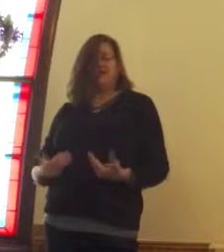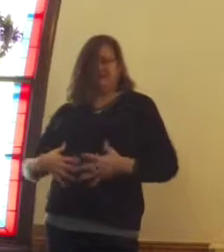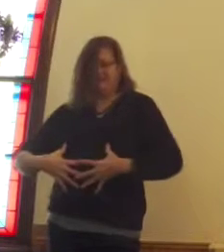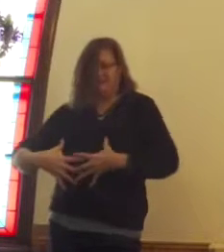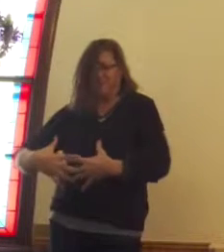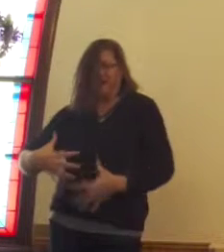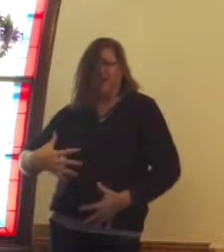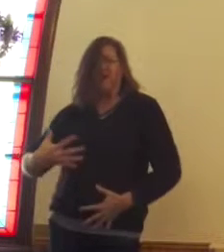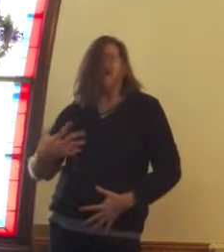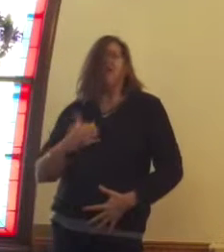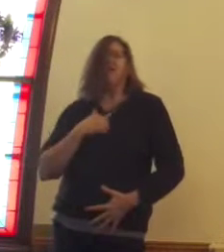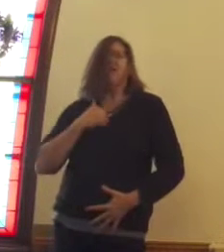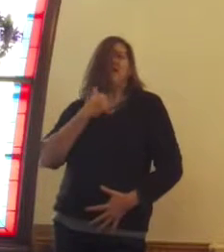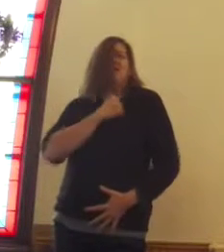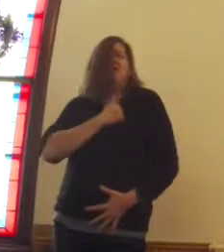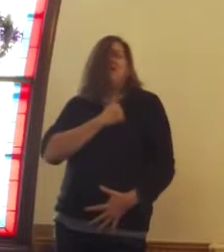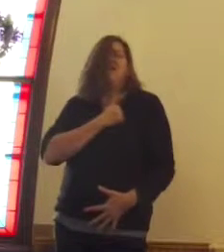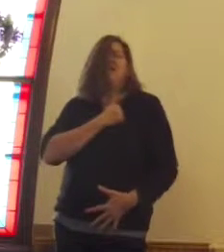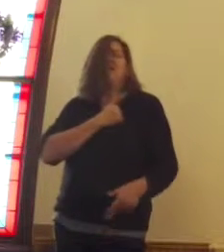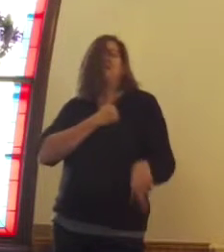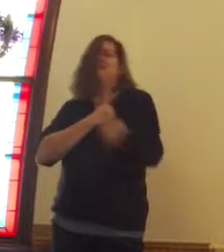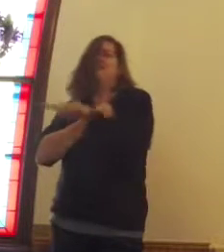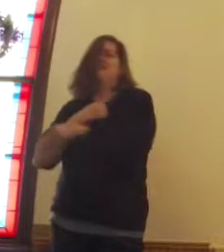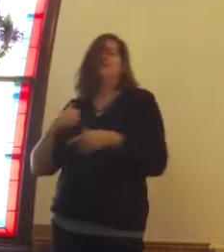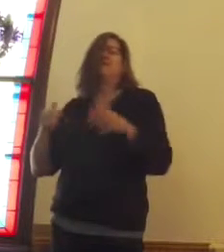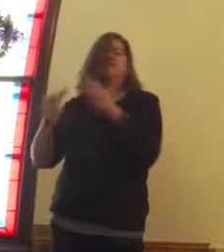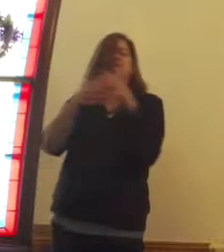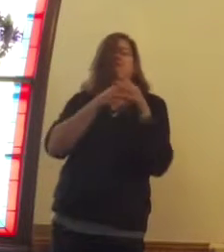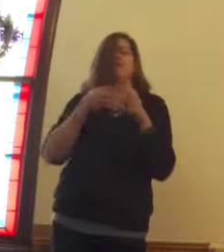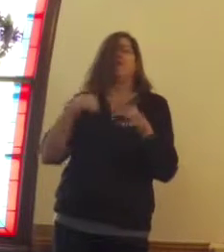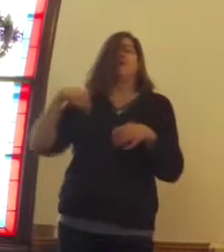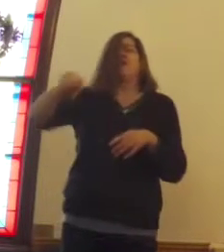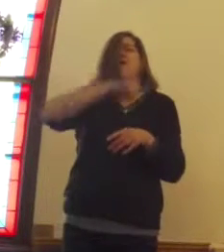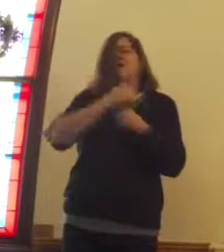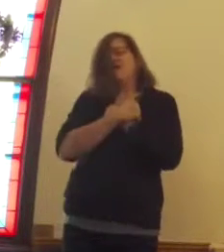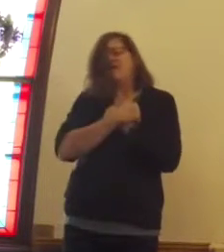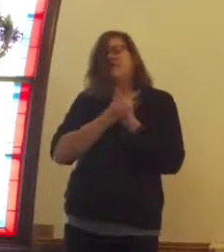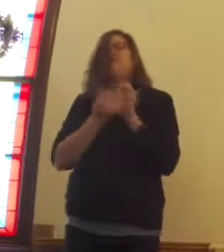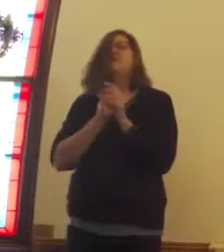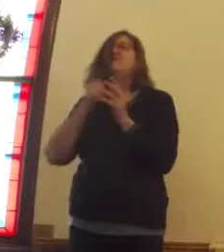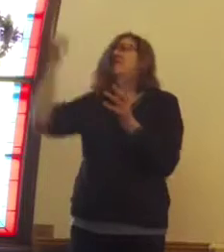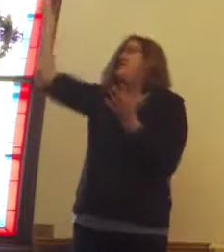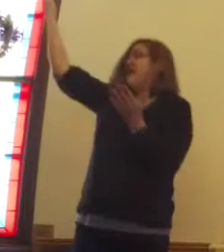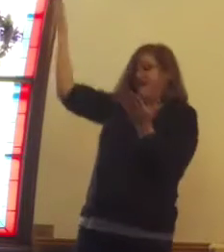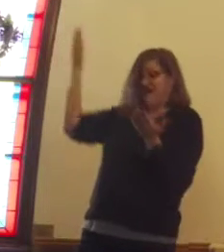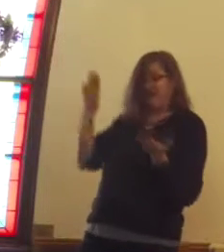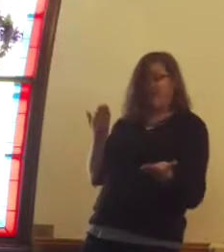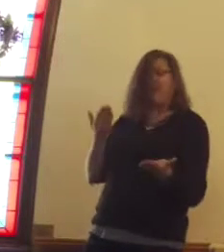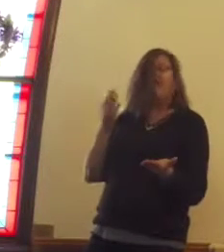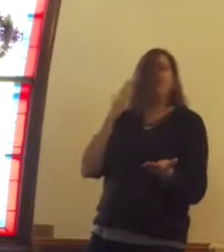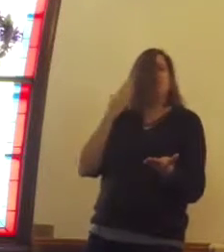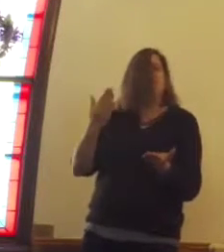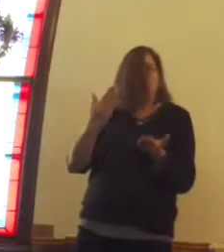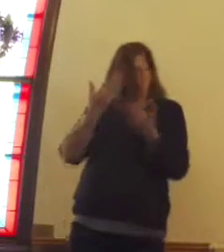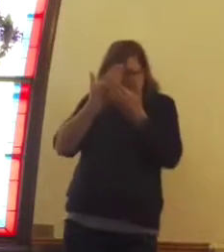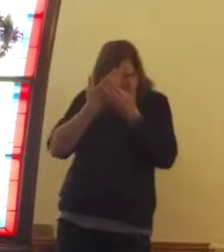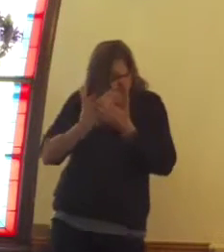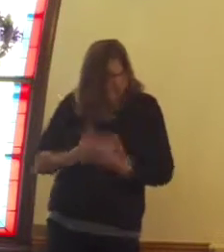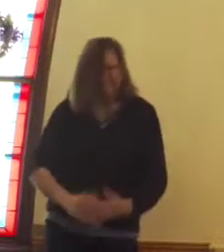unknown bundle of love for so many of us, that receiving this child is going to bring unknown love